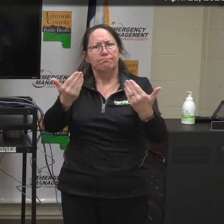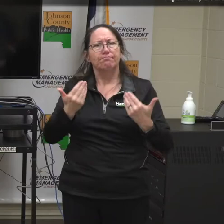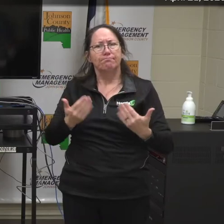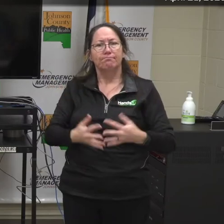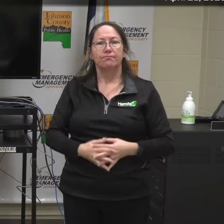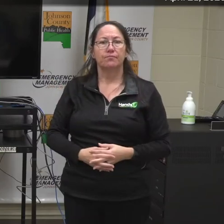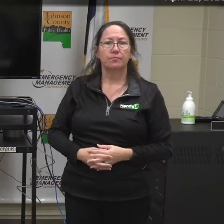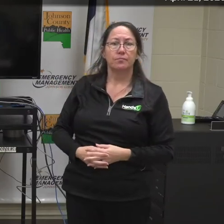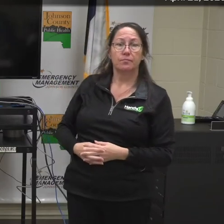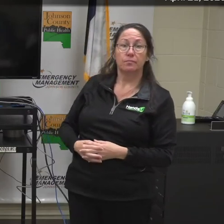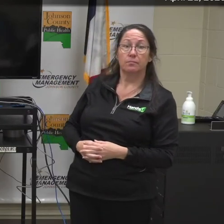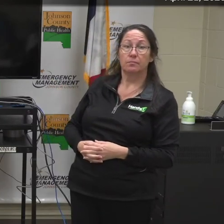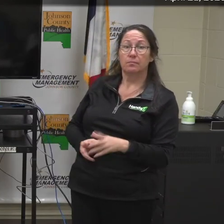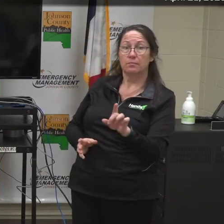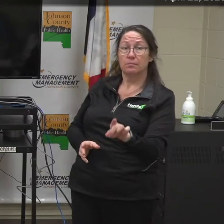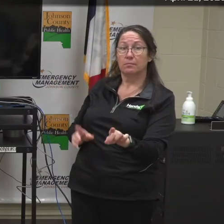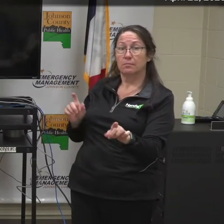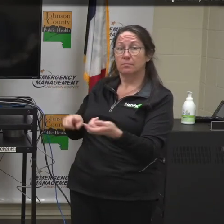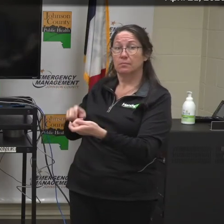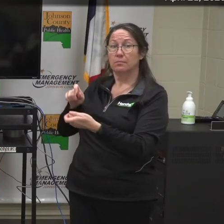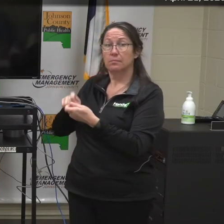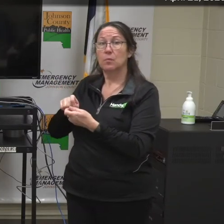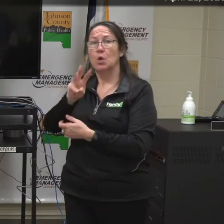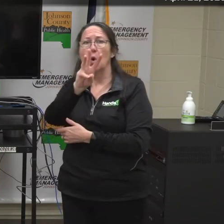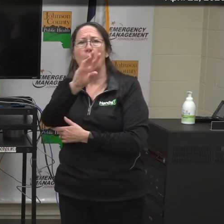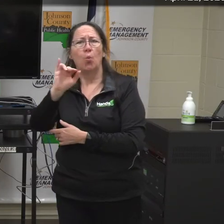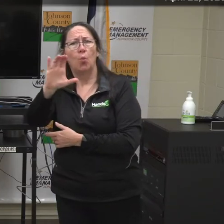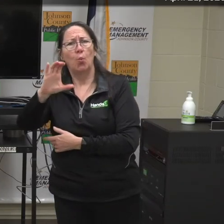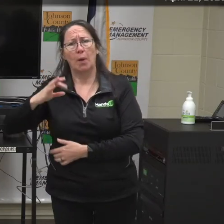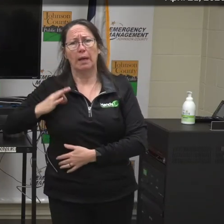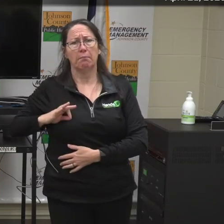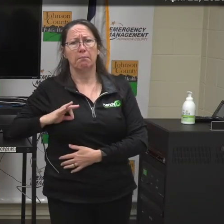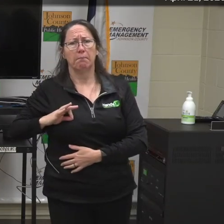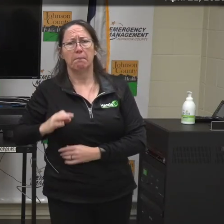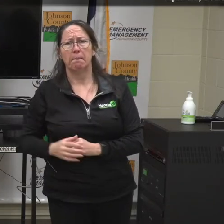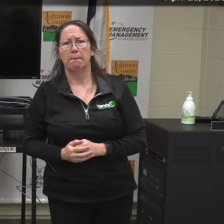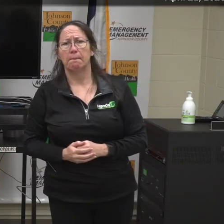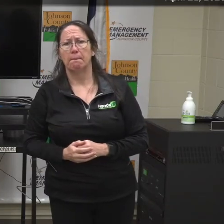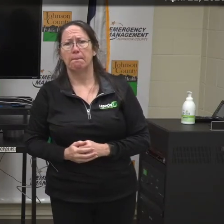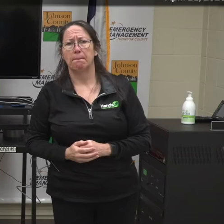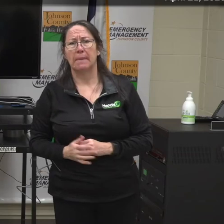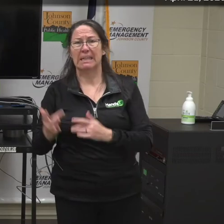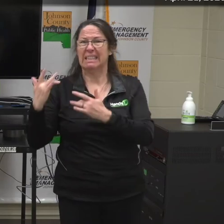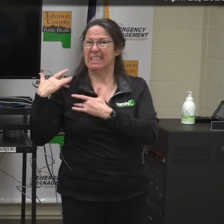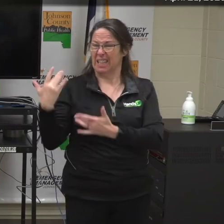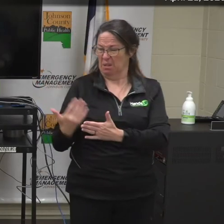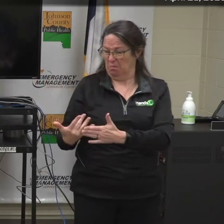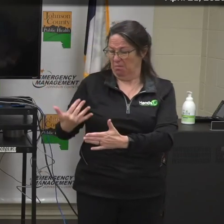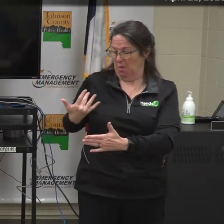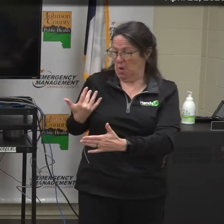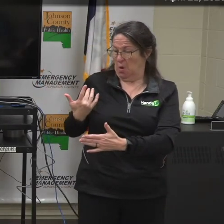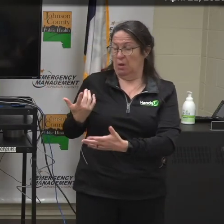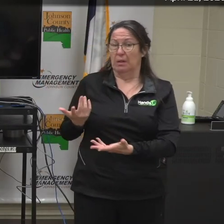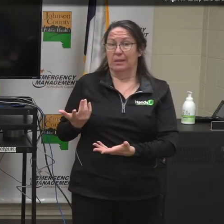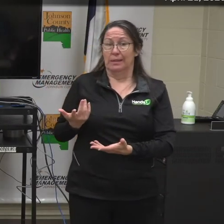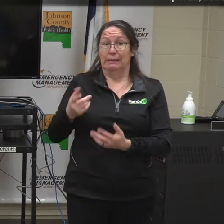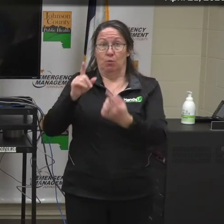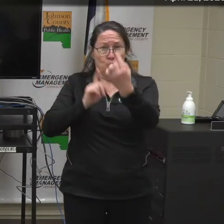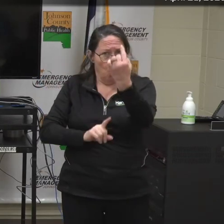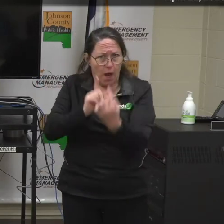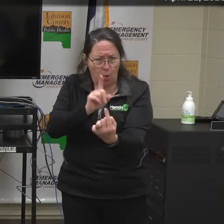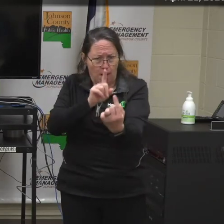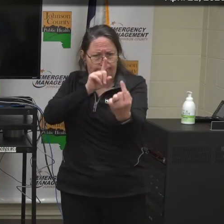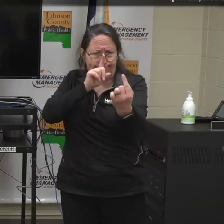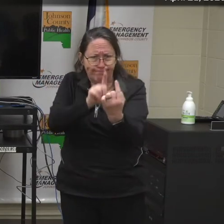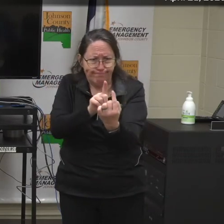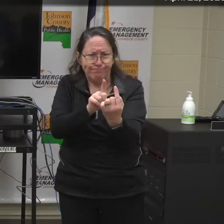So Kate, in particular with WIC benefits, you know typically in the past you have had in-person visits